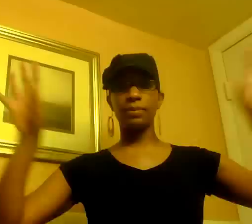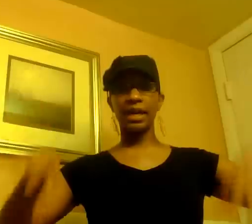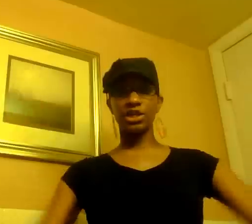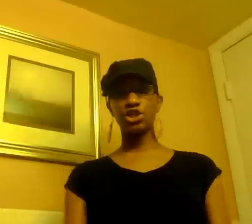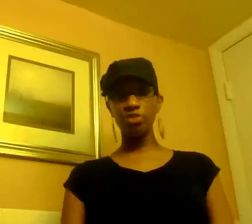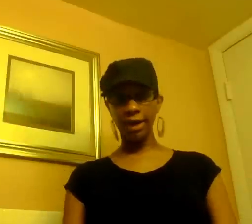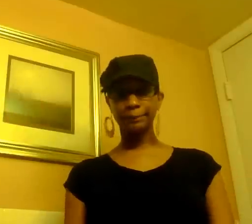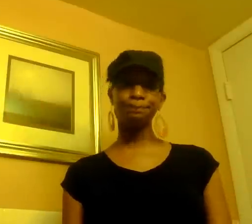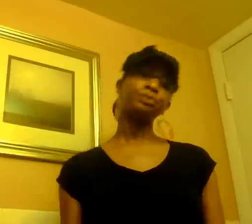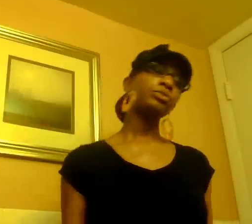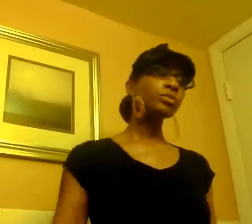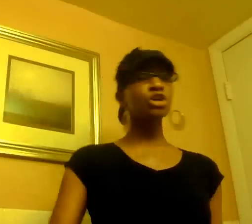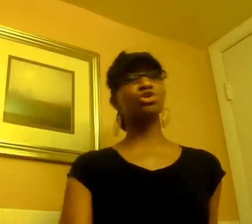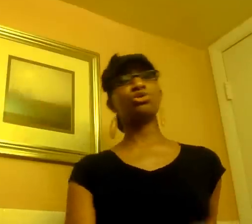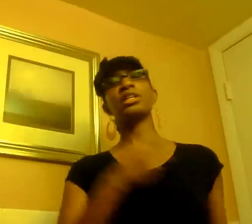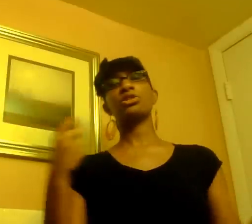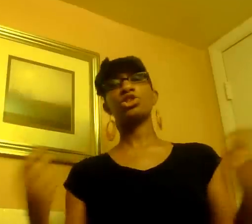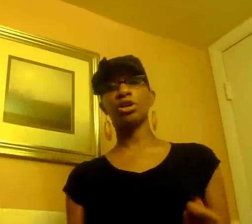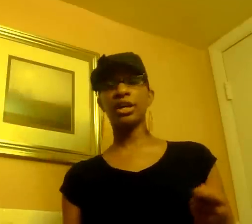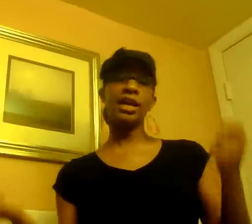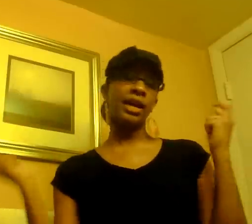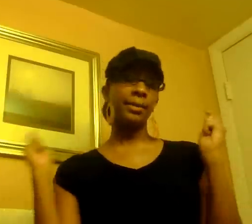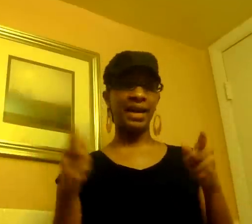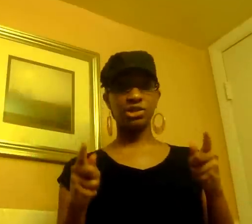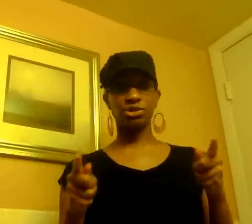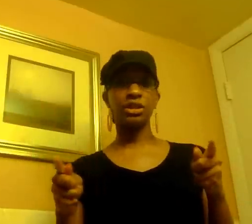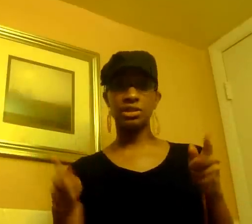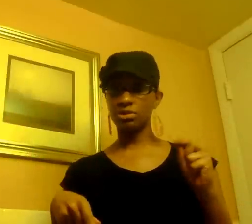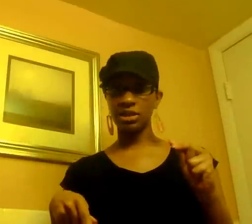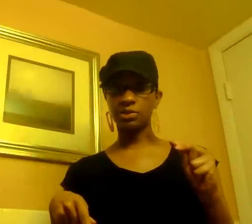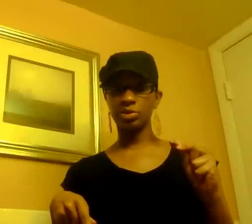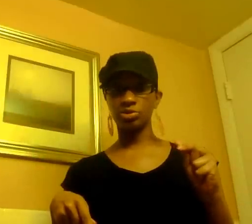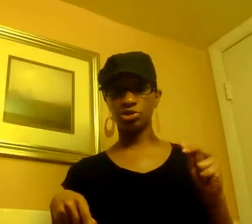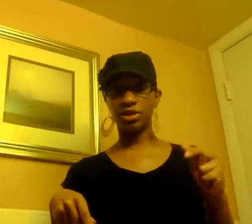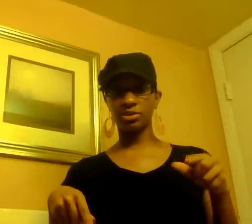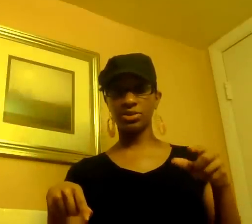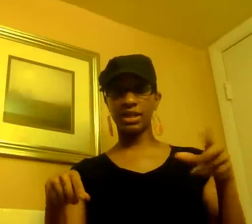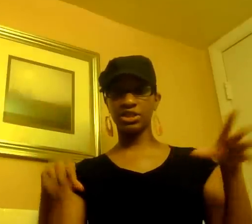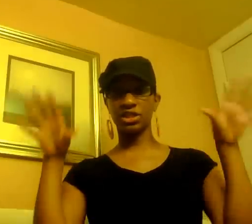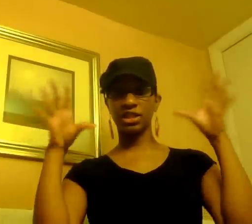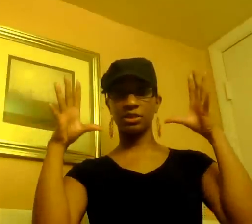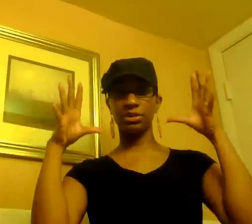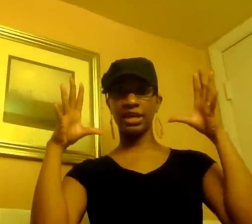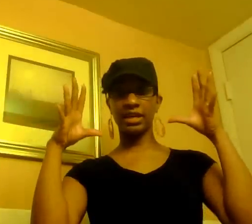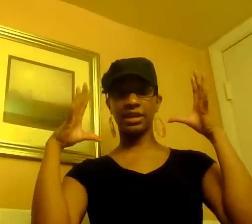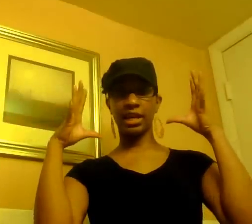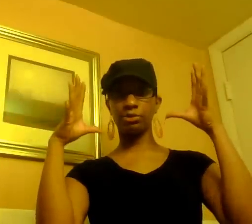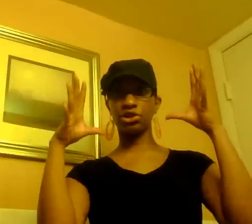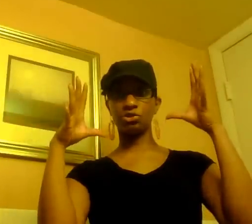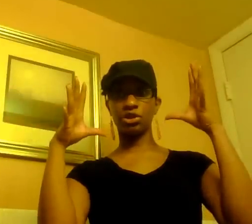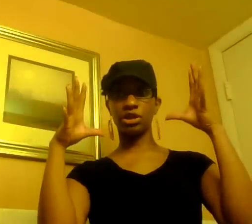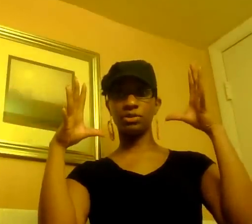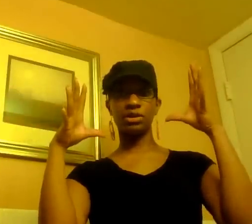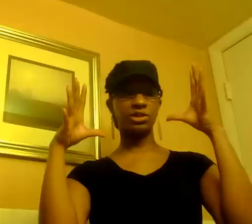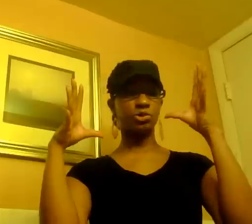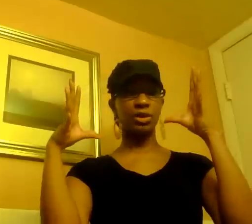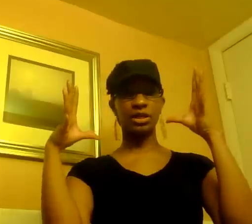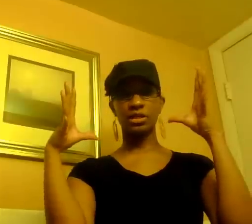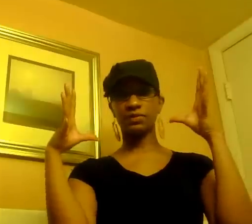on the back of this truck so he gets on the truck imagine he looks so sexy when he was on the truck it was like just him they had the camera just on him and he just was making his